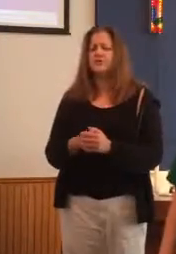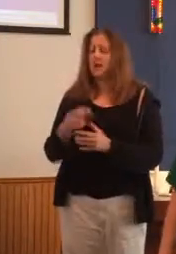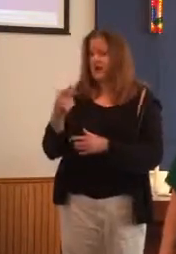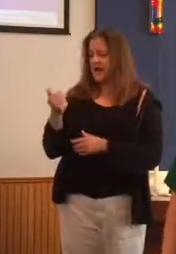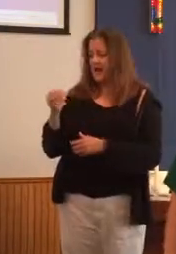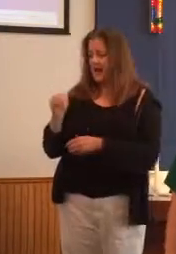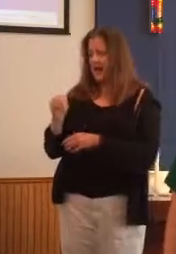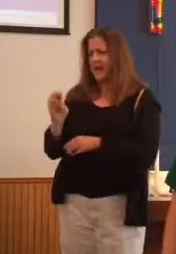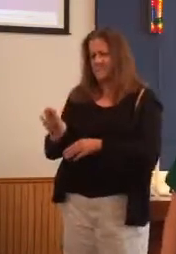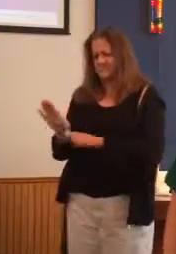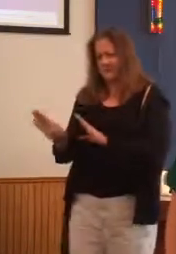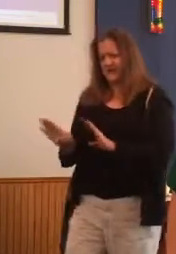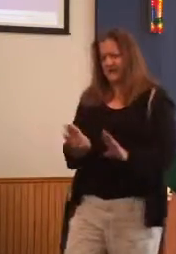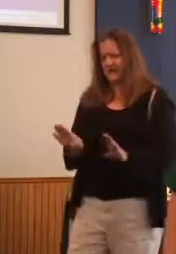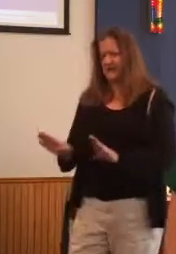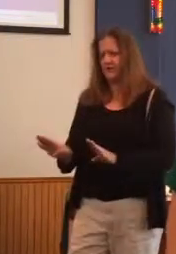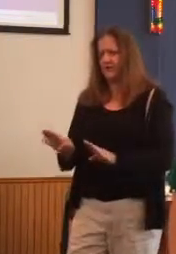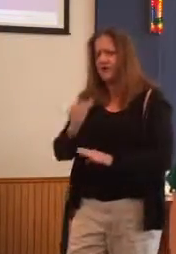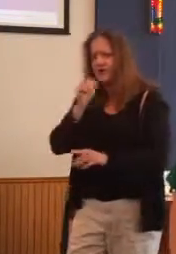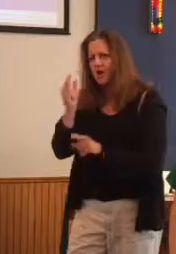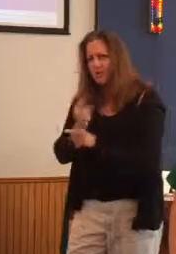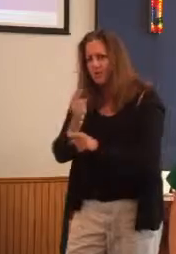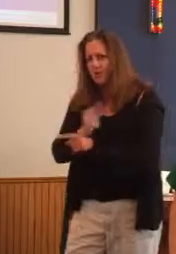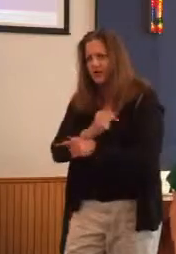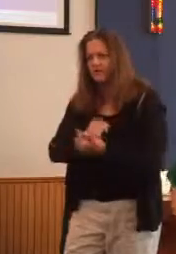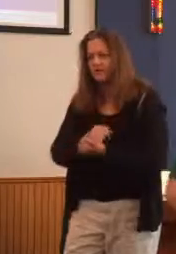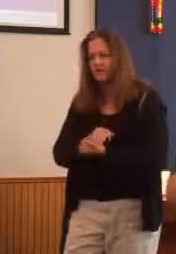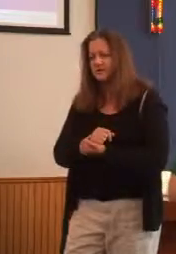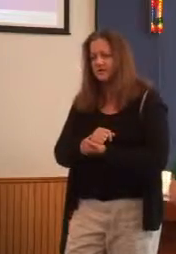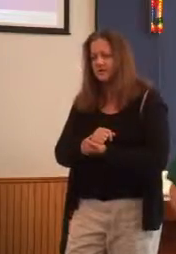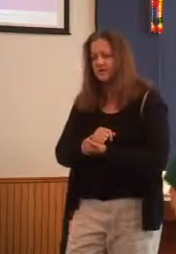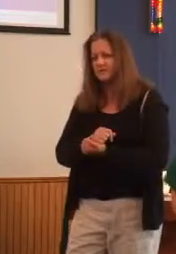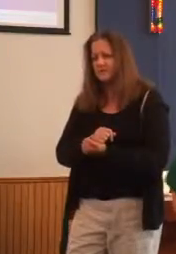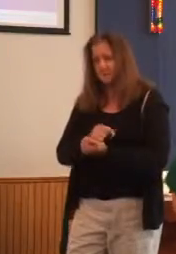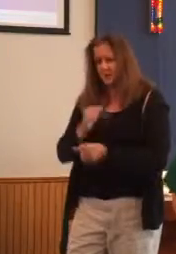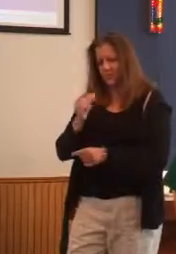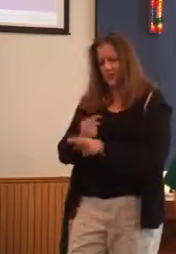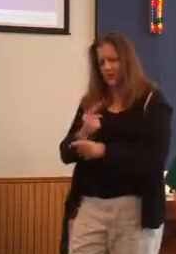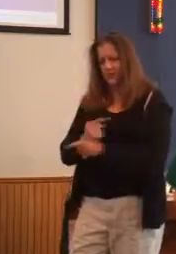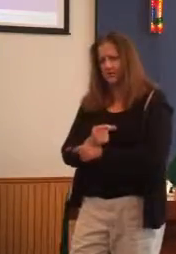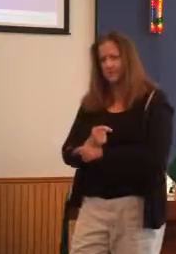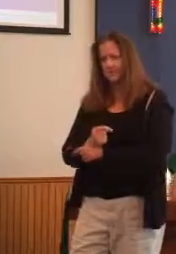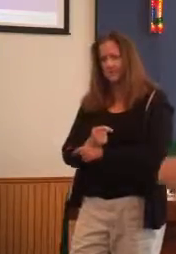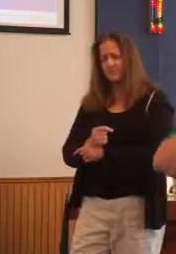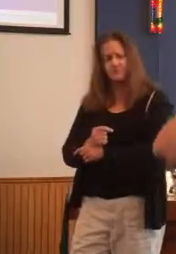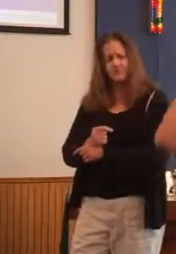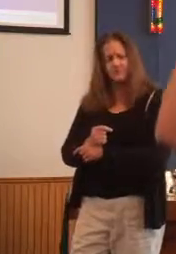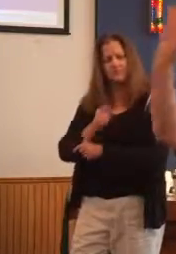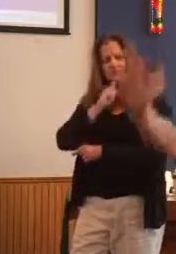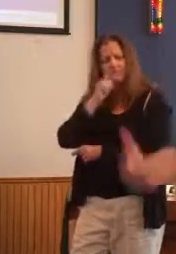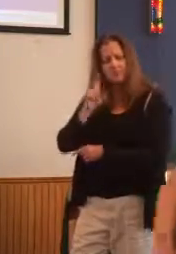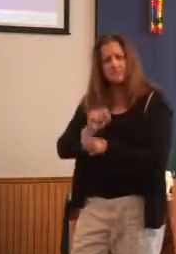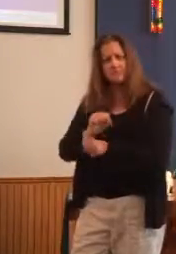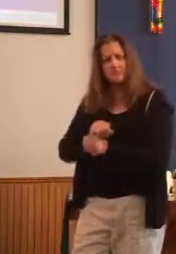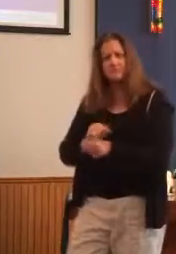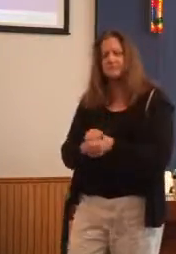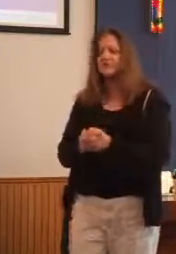behavior inappropriate? Was it? You know, if you accidentally walked in on a friend